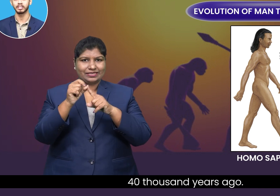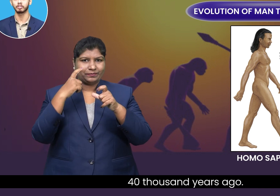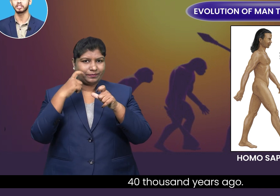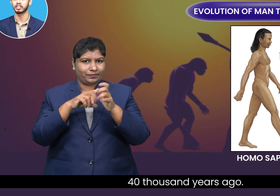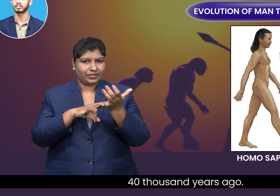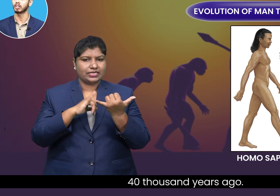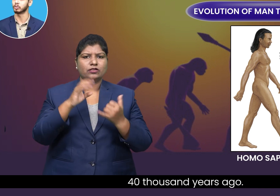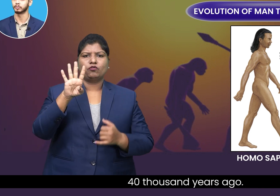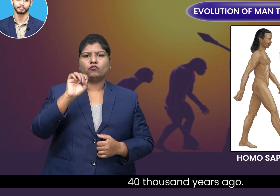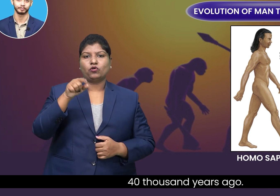,000 years ago.